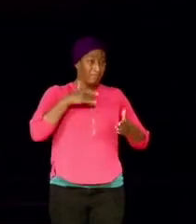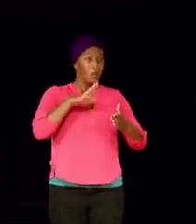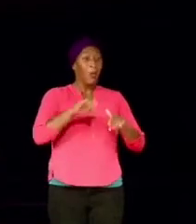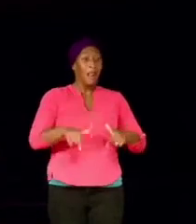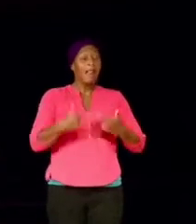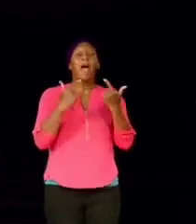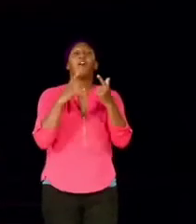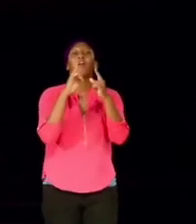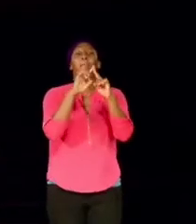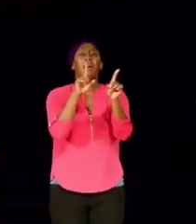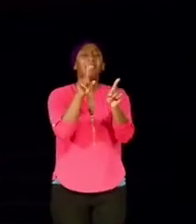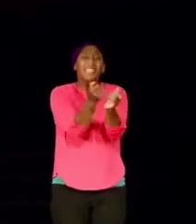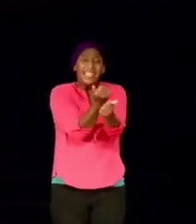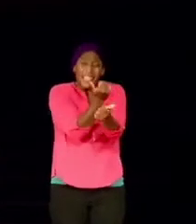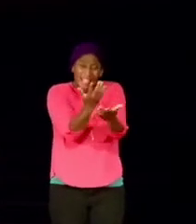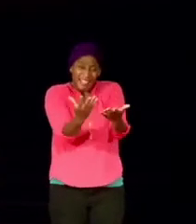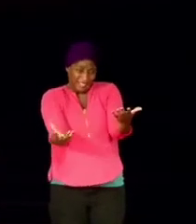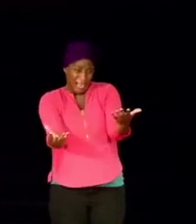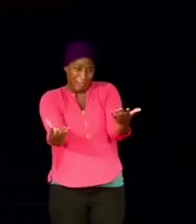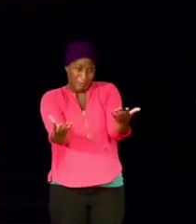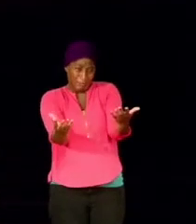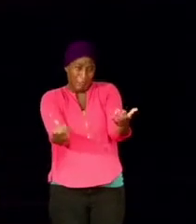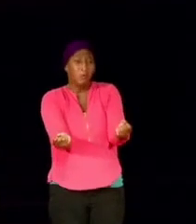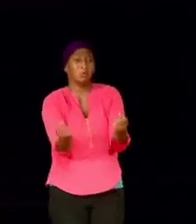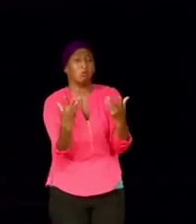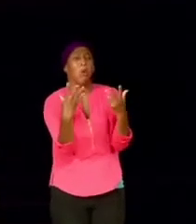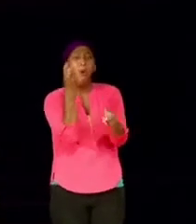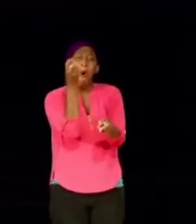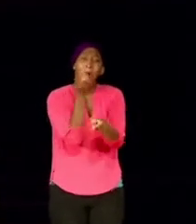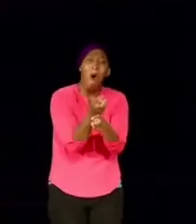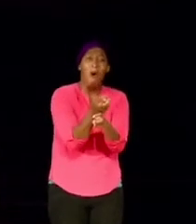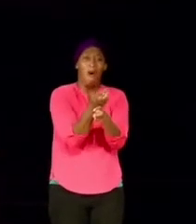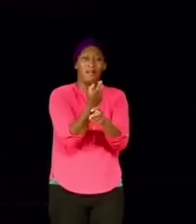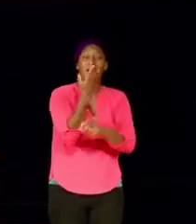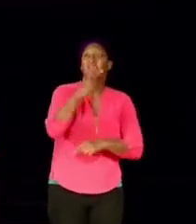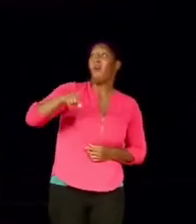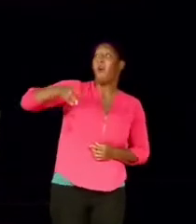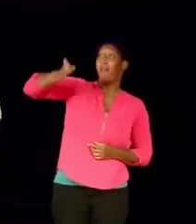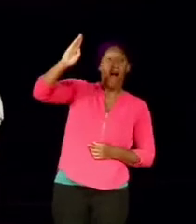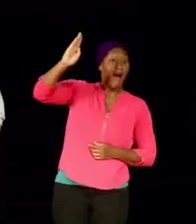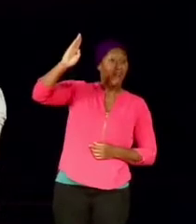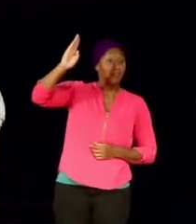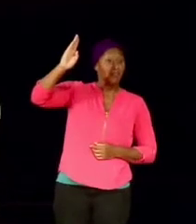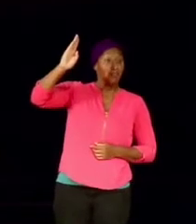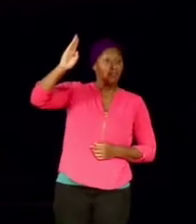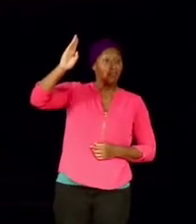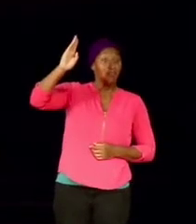anything too hard for the Lord?